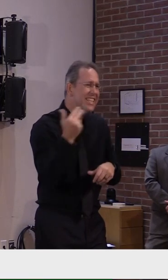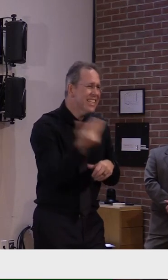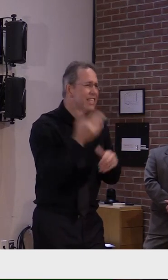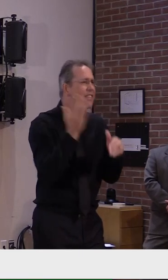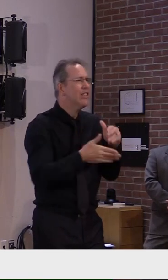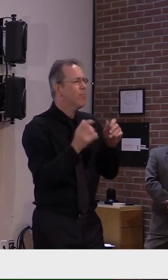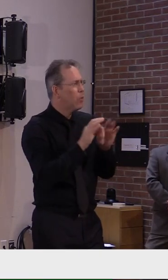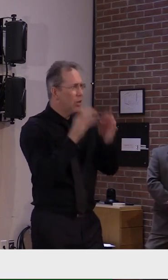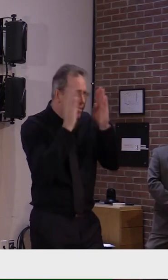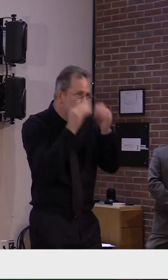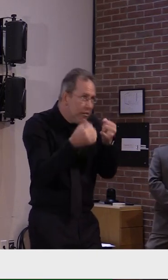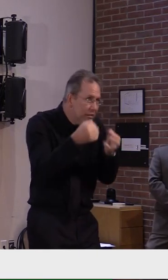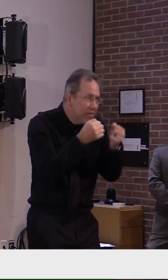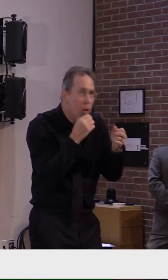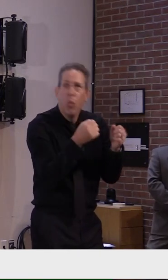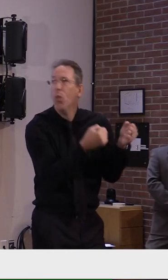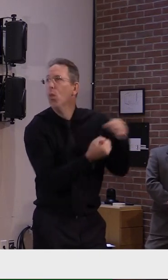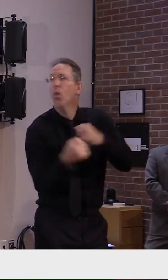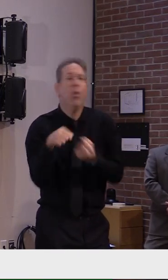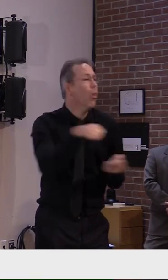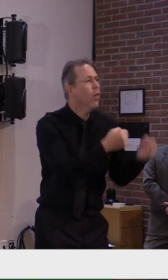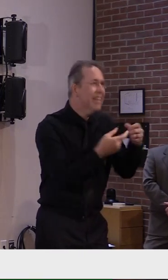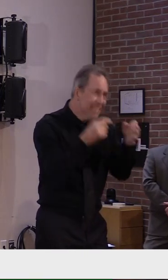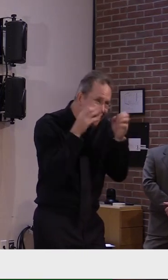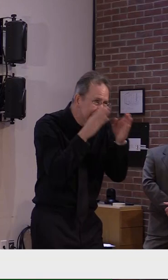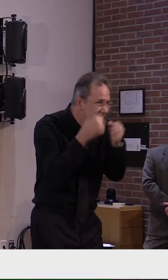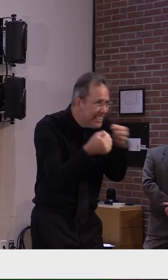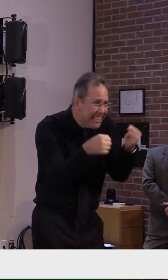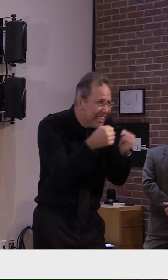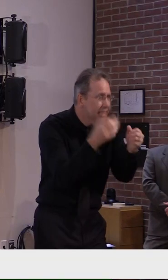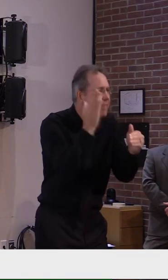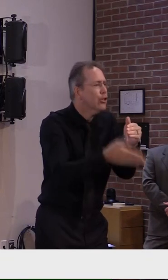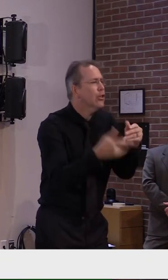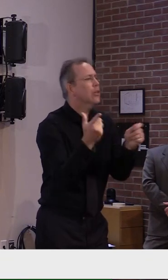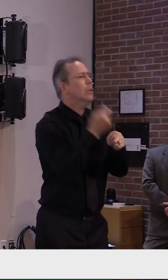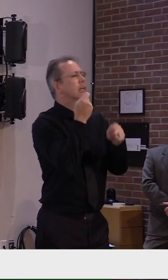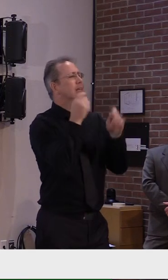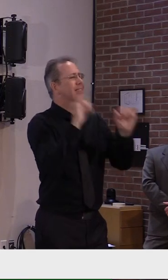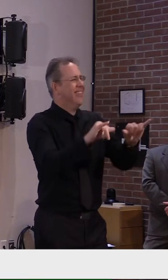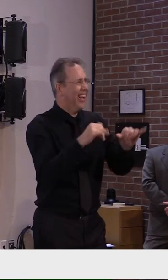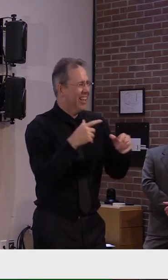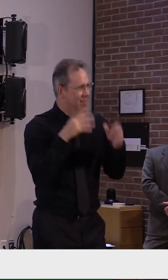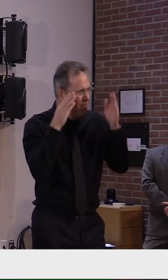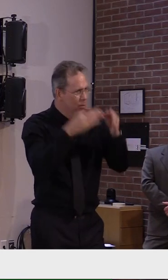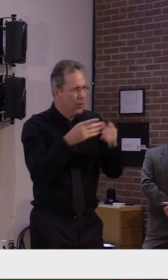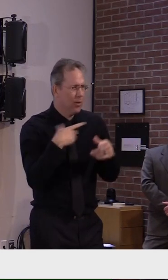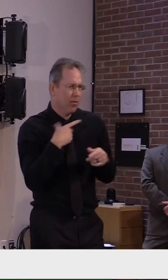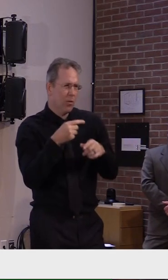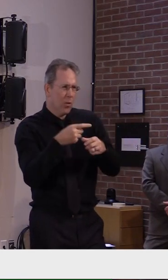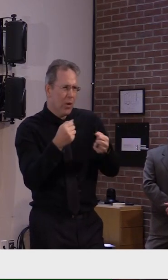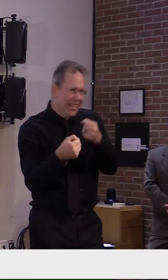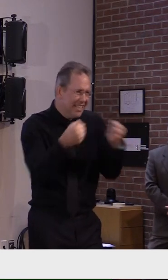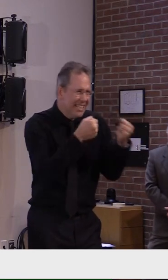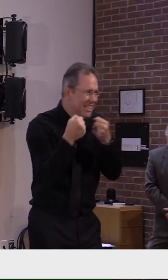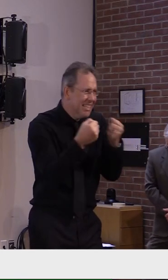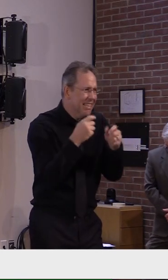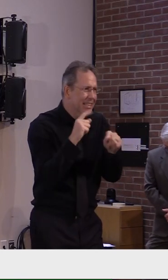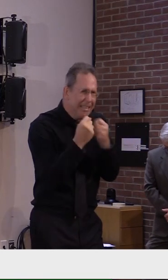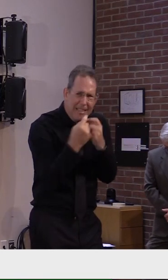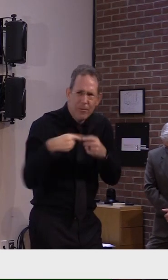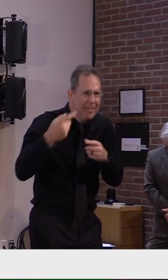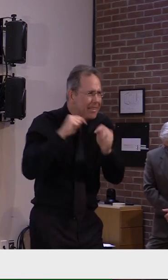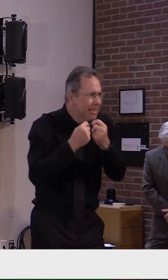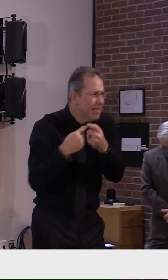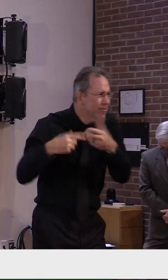time to let off the gas right now. Uh, we can win this, um, but it's going to take all of us, the whole team, the whole crew, uh, to get us to that